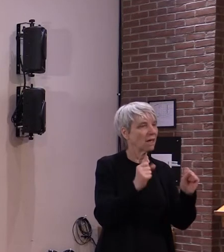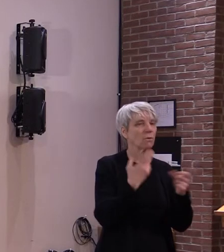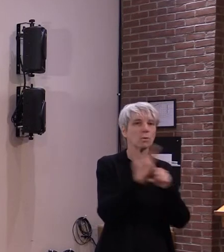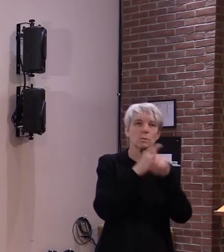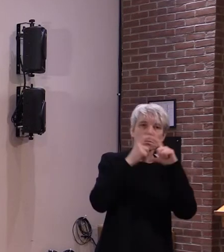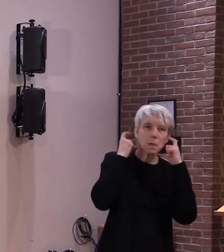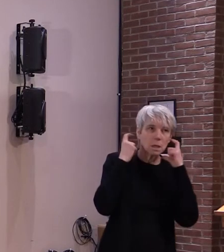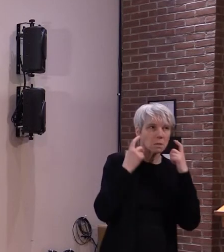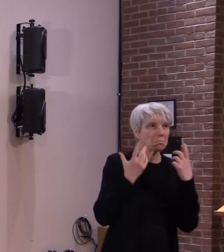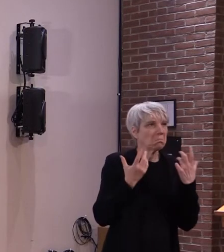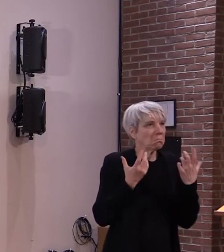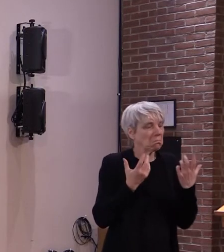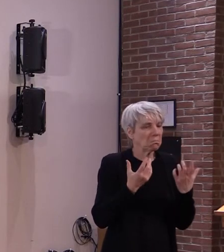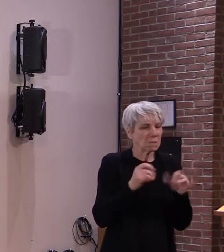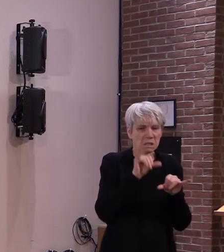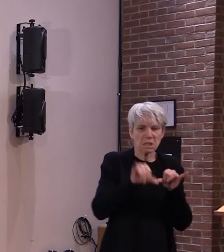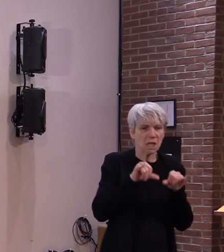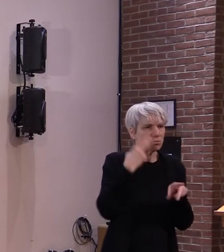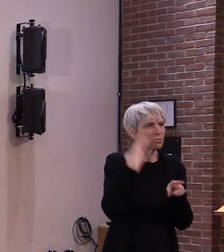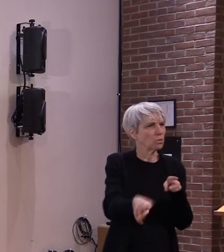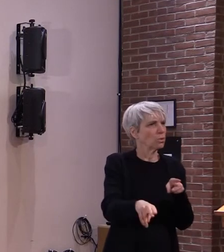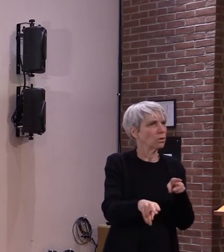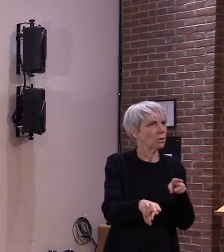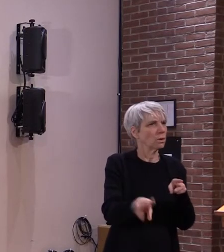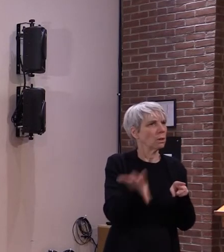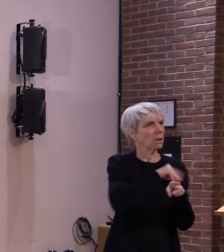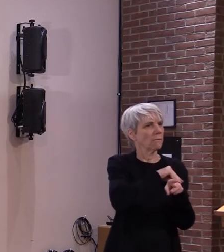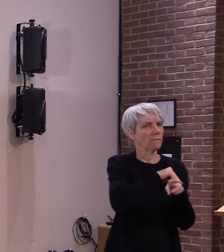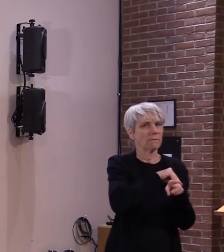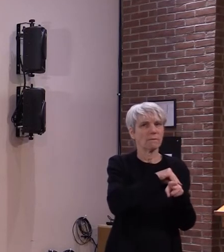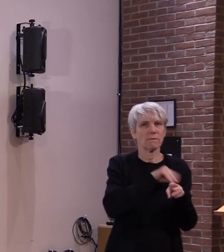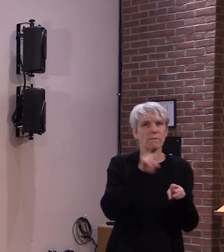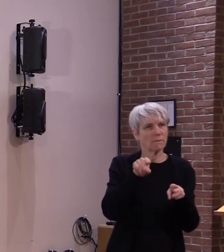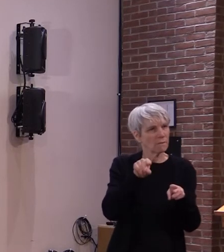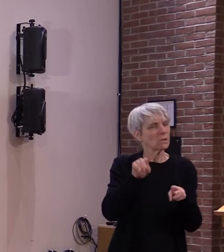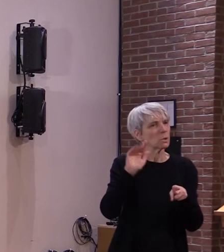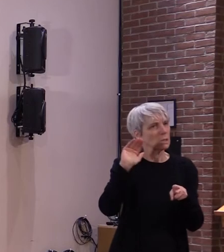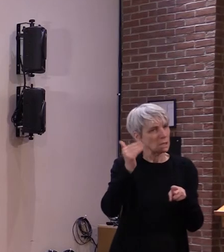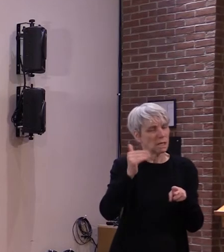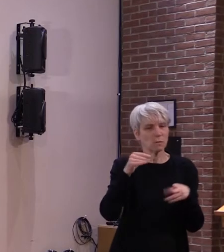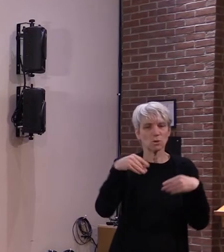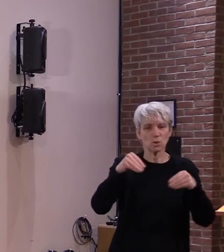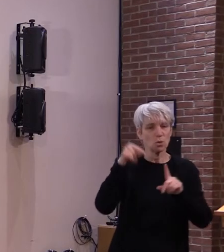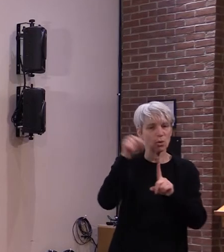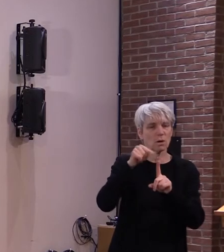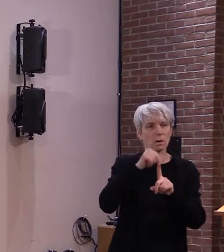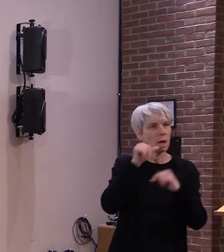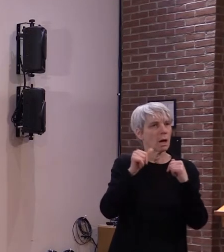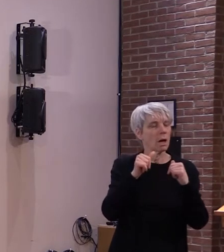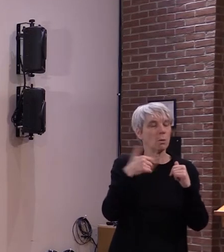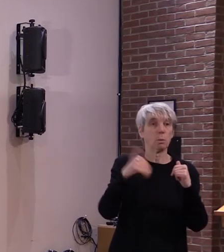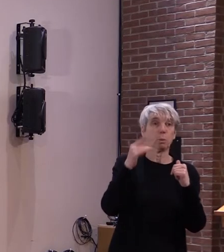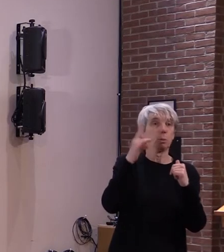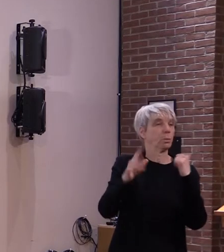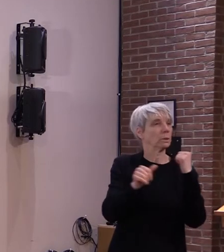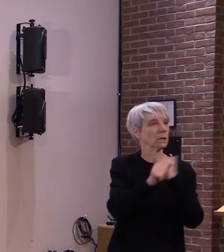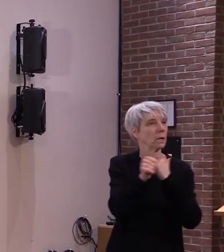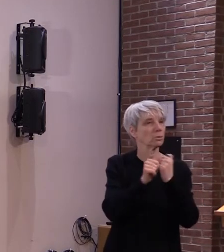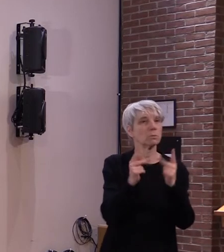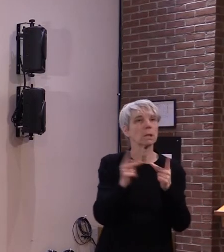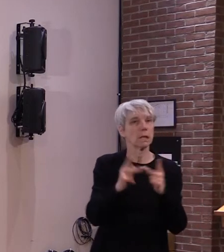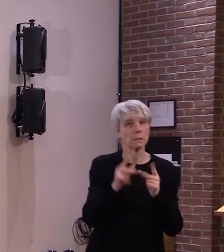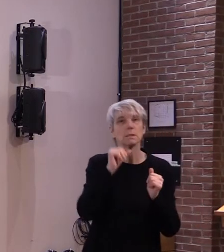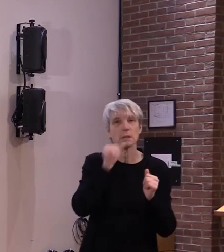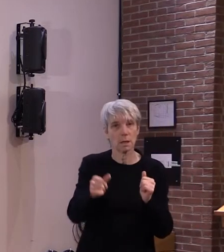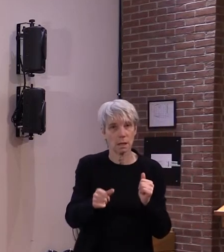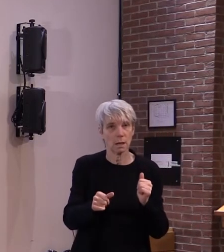task and not expose themselves in any significant way so we we certainly listen when people have questions